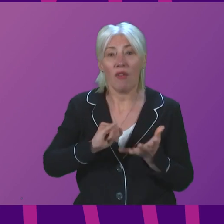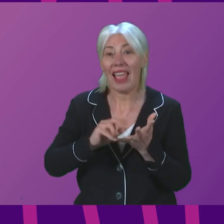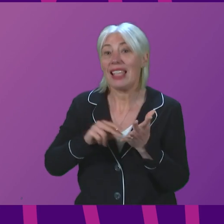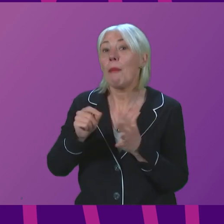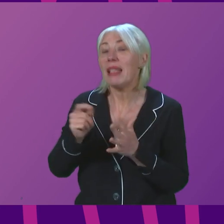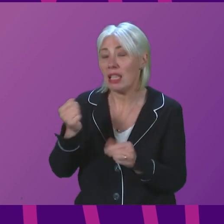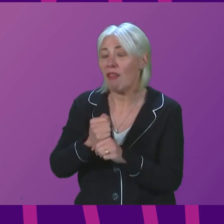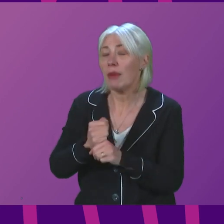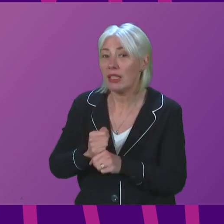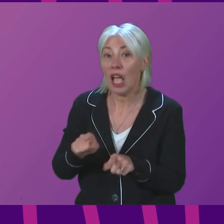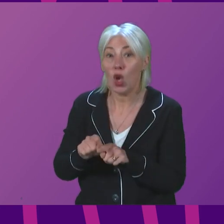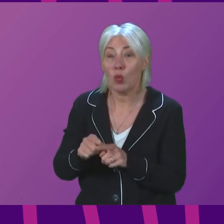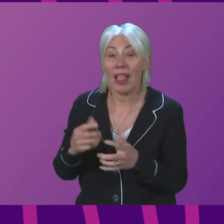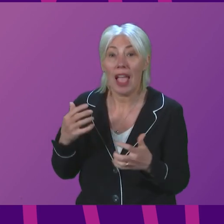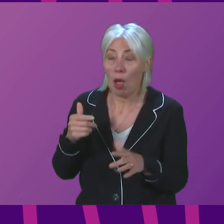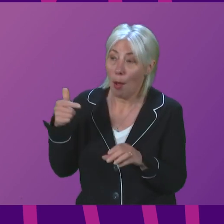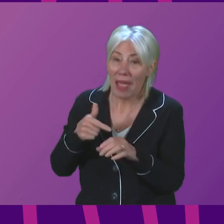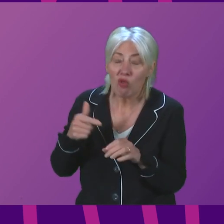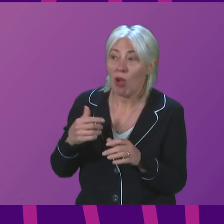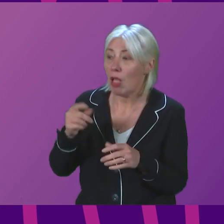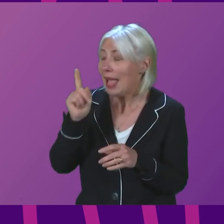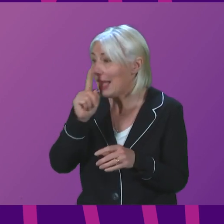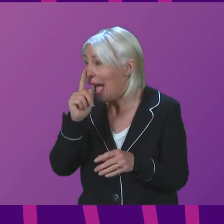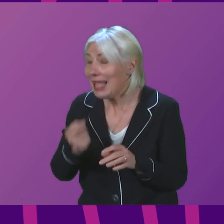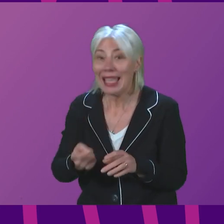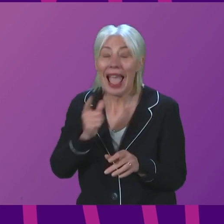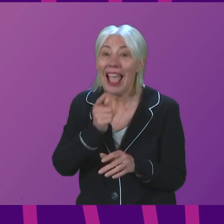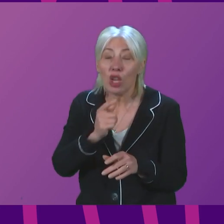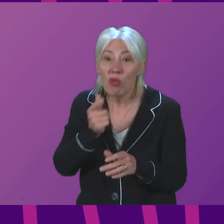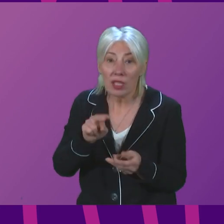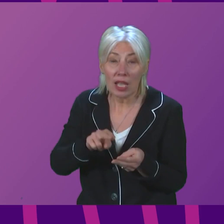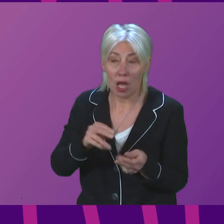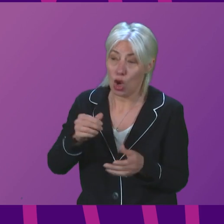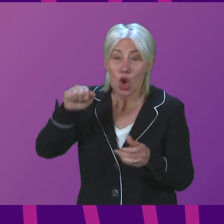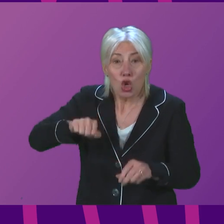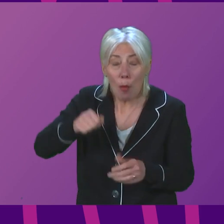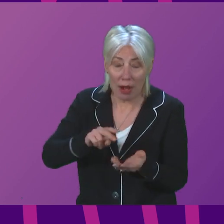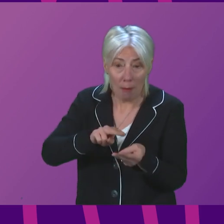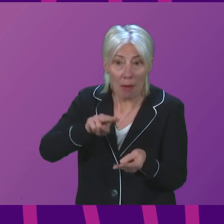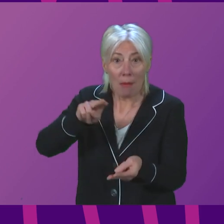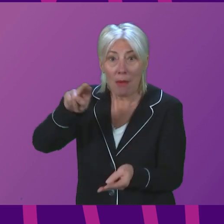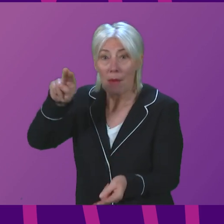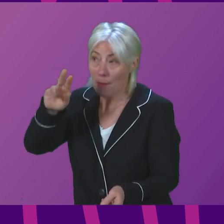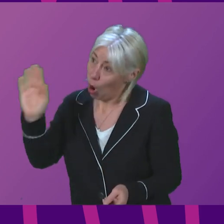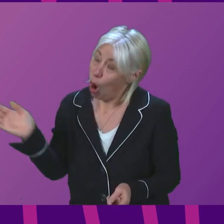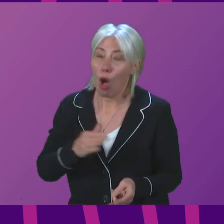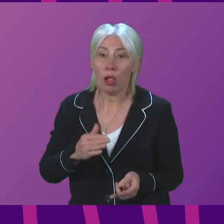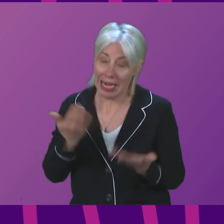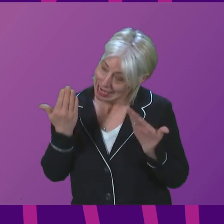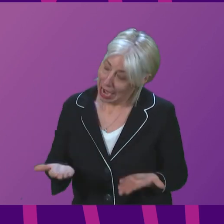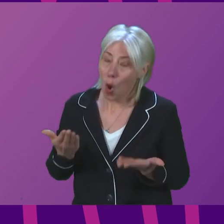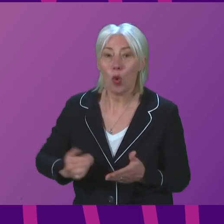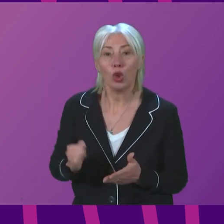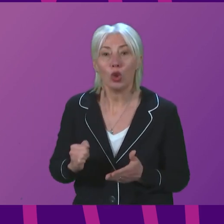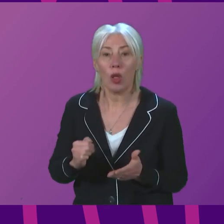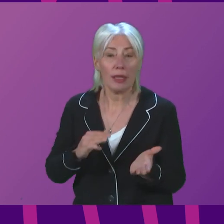time, energy bills are up, petrol prices are up, and the weekly shop is more expensive than ever. Right now in Scotland, there